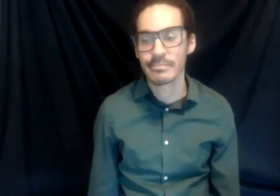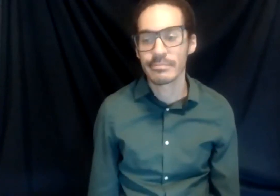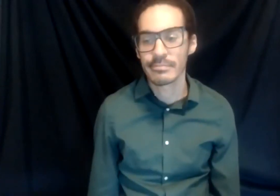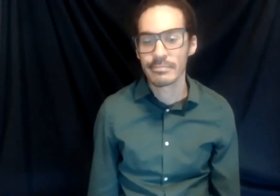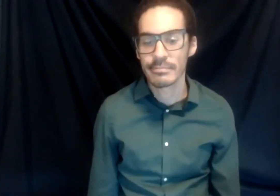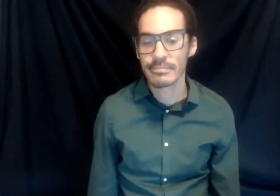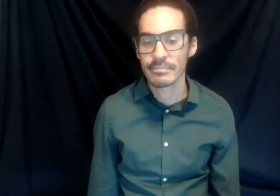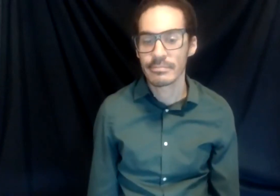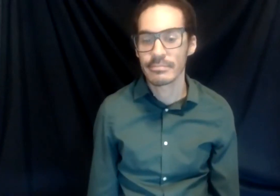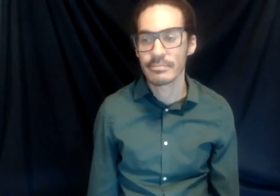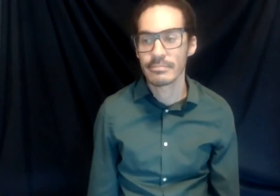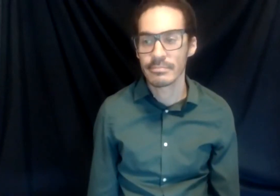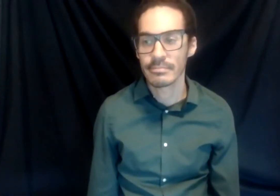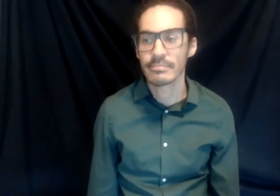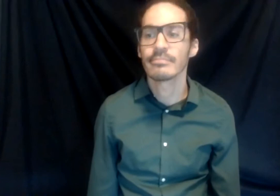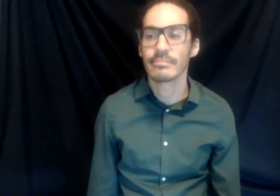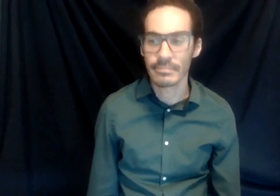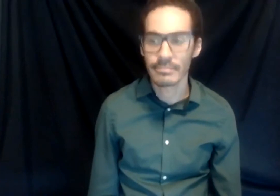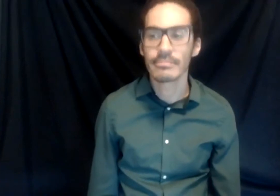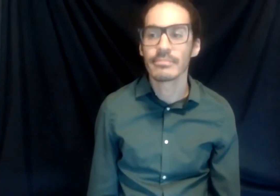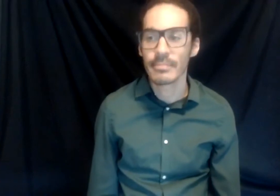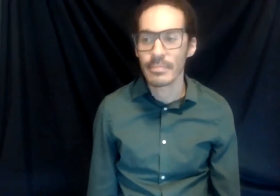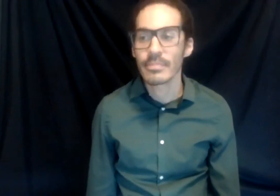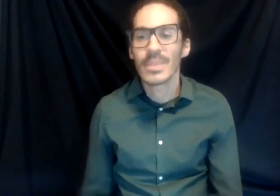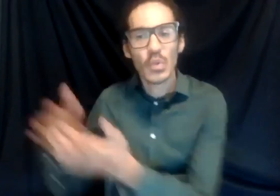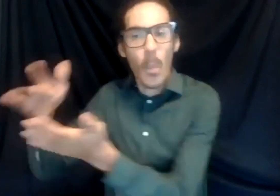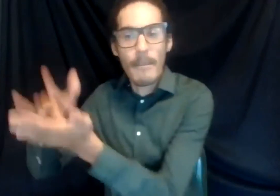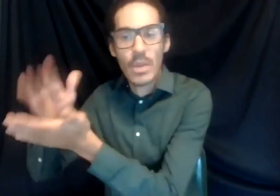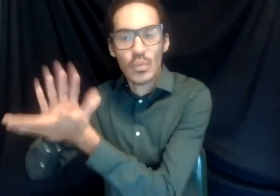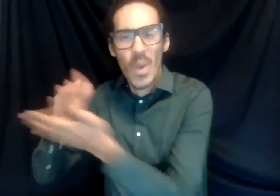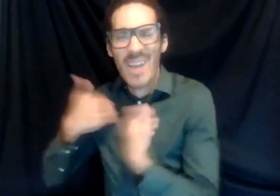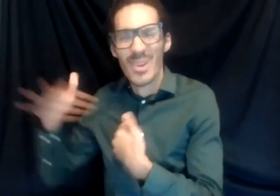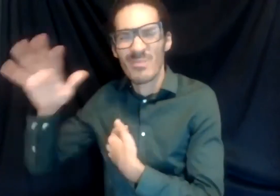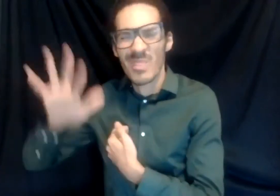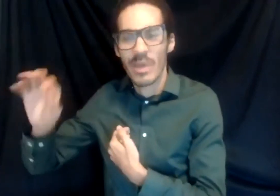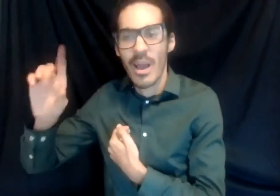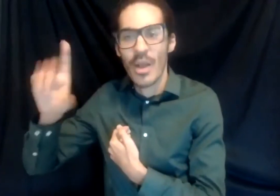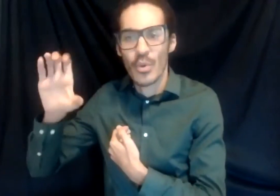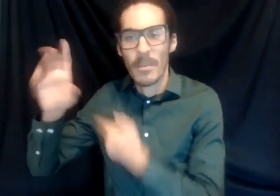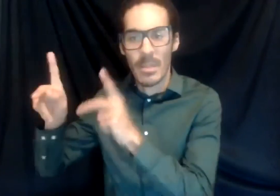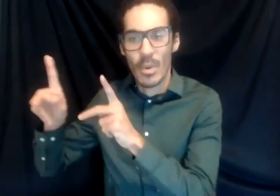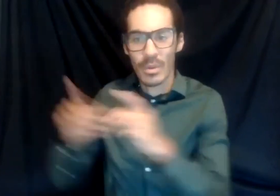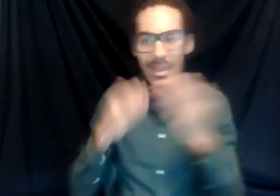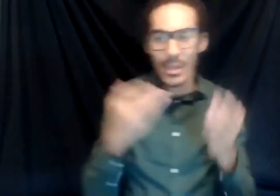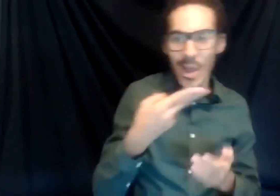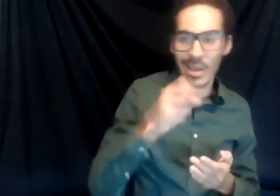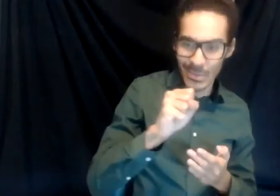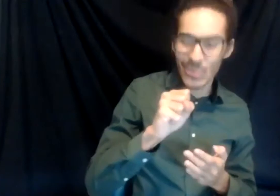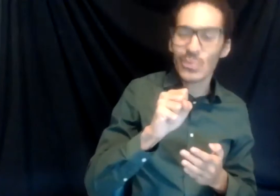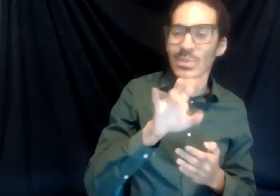was around middle school, which is around like 100 people. And I stayed there for four years before I came here. And